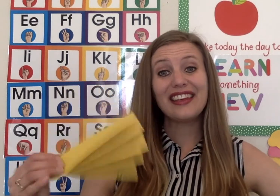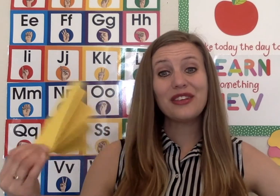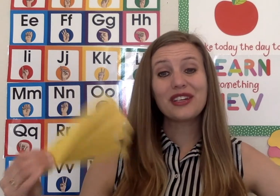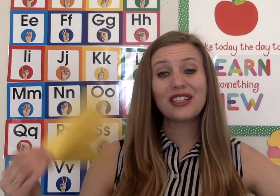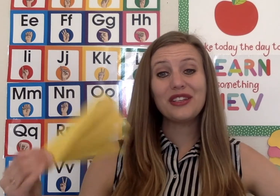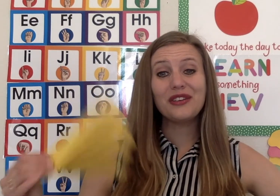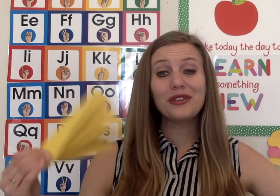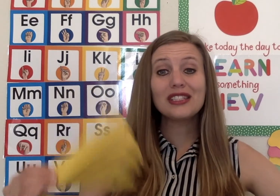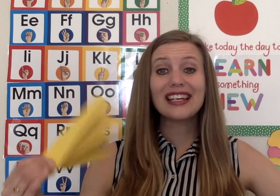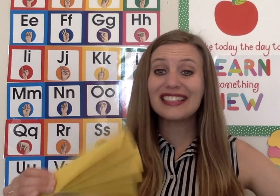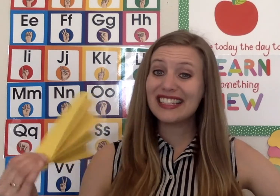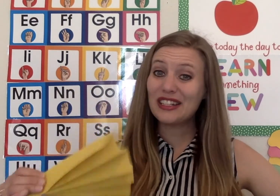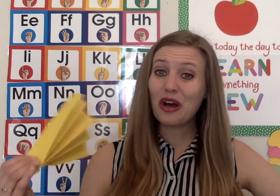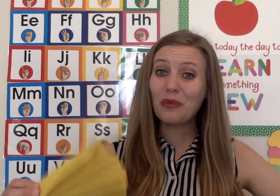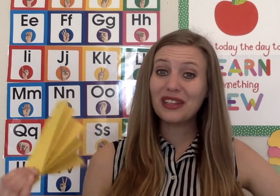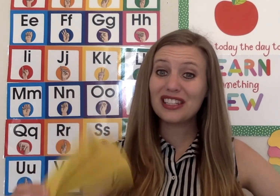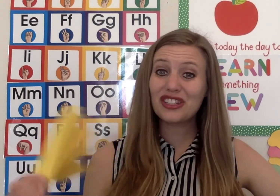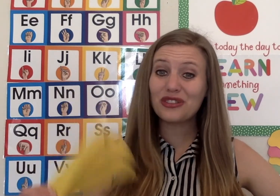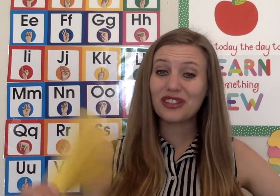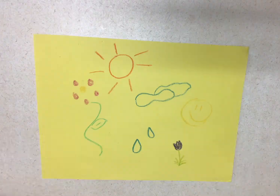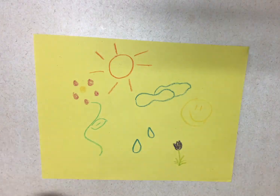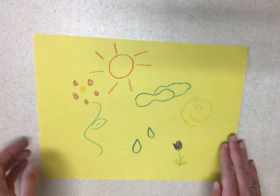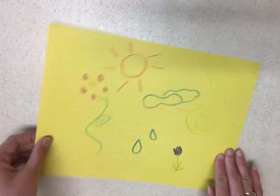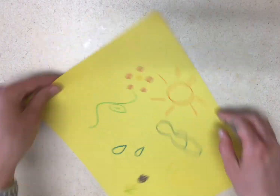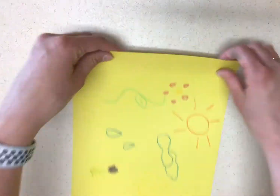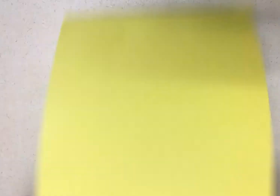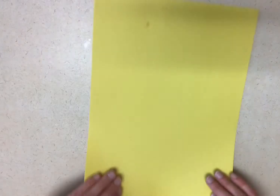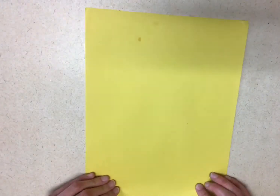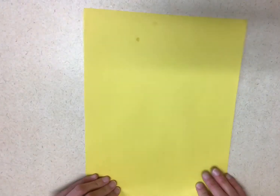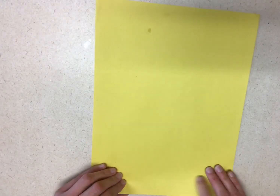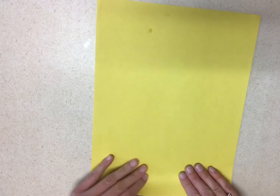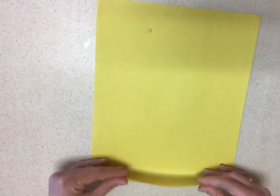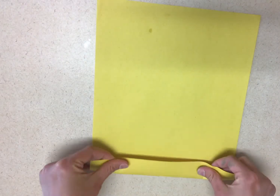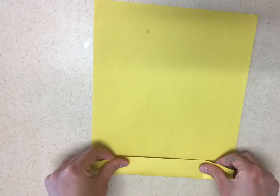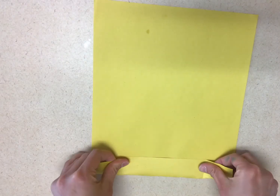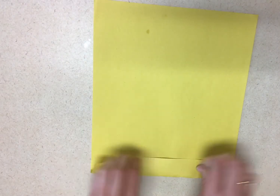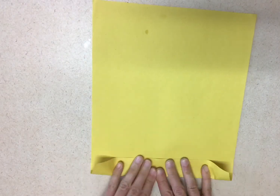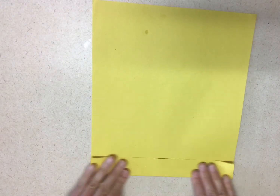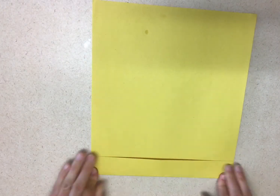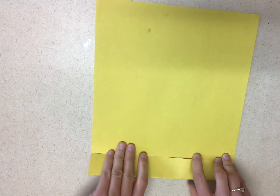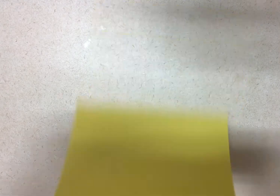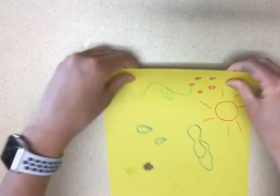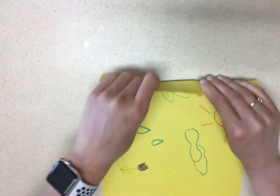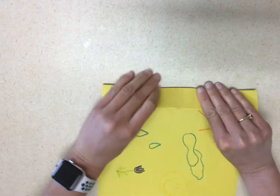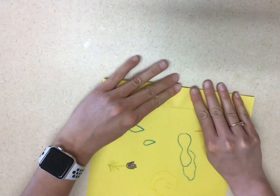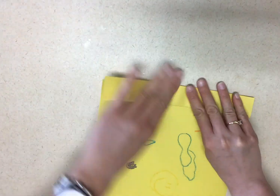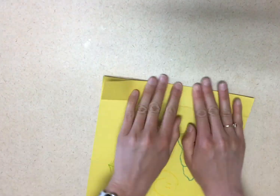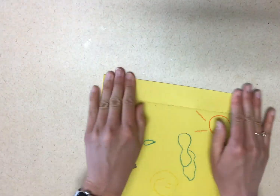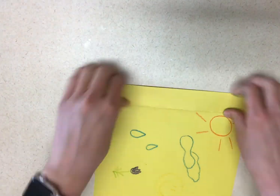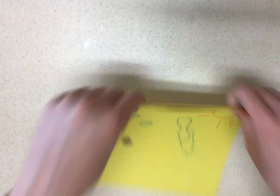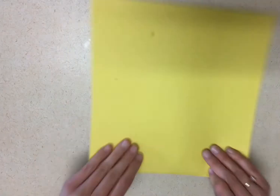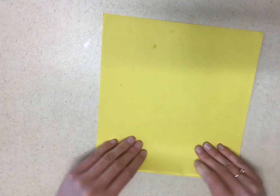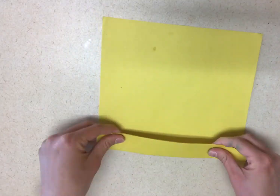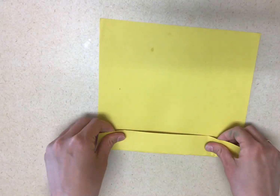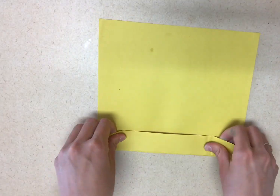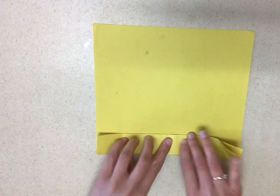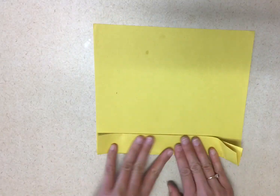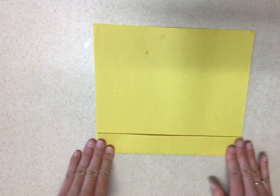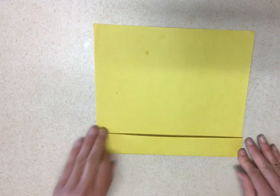you can use and send home with the children. This works on their fine motor skills as they're trying to fold the paper and create a fan. They might